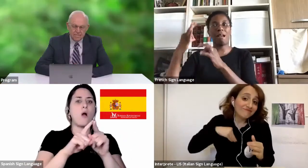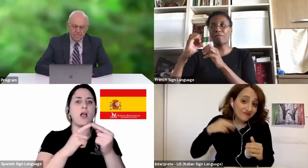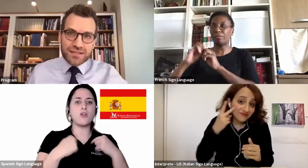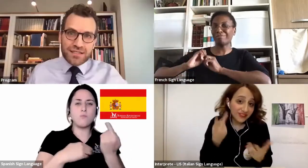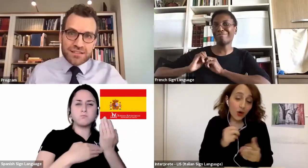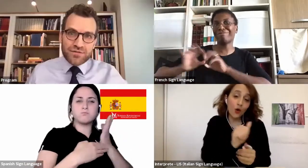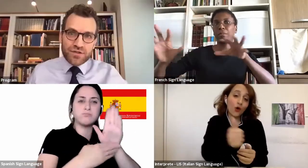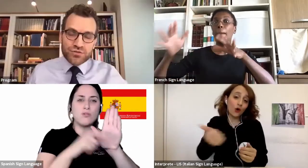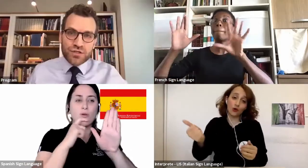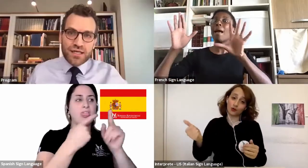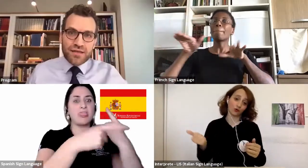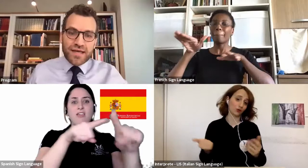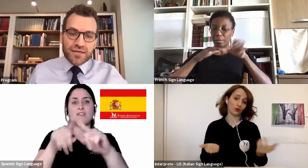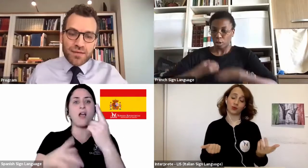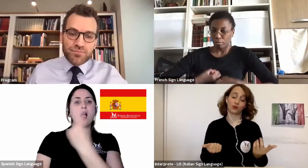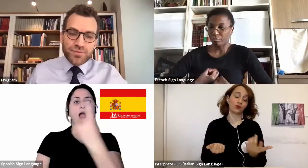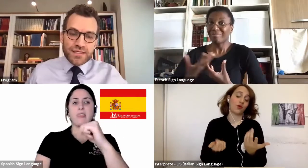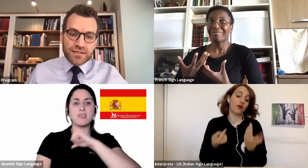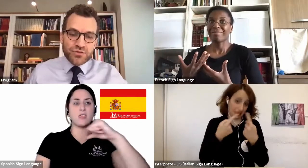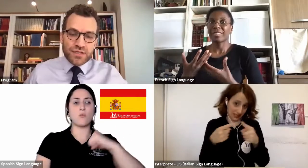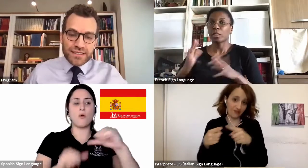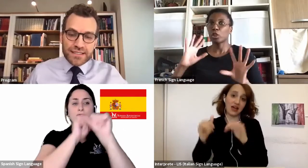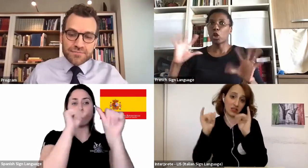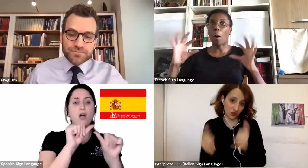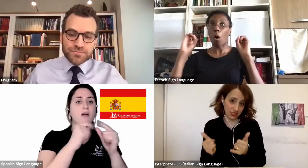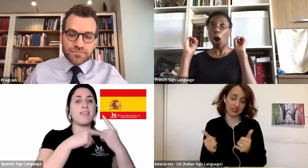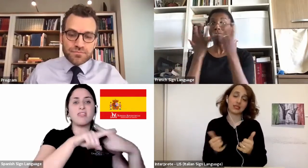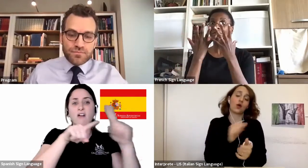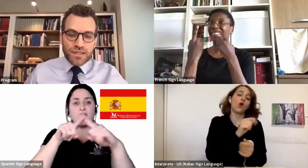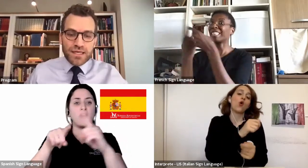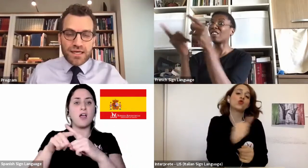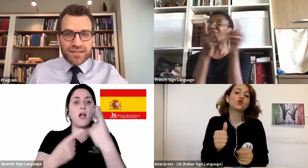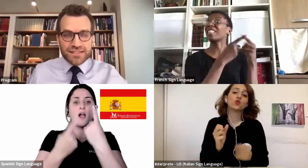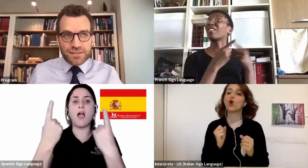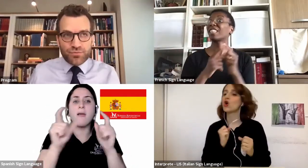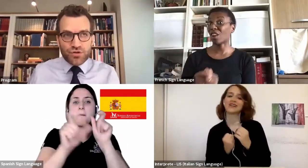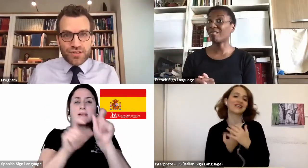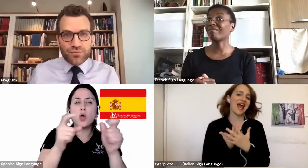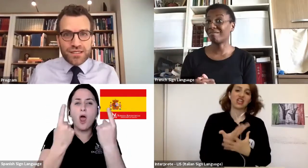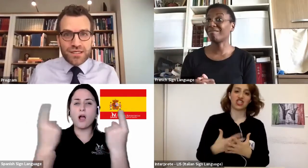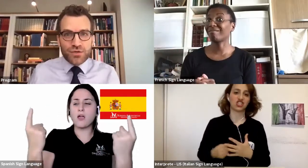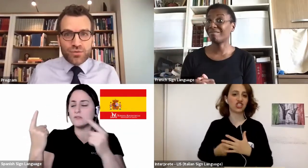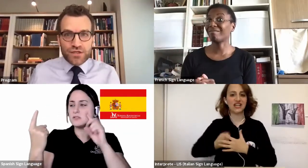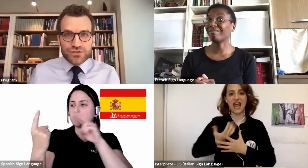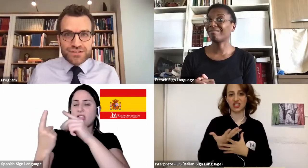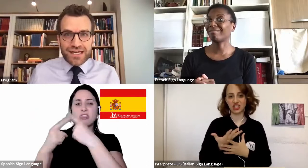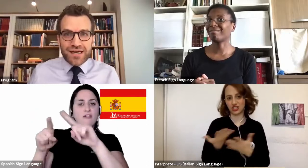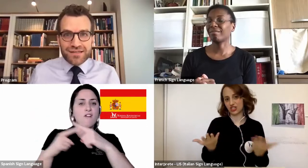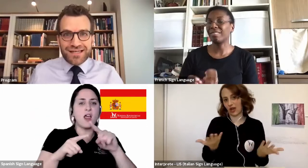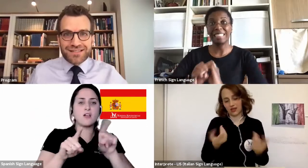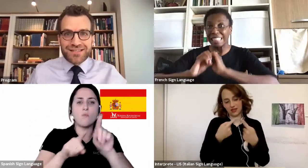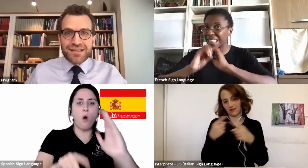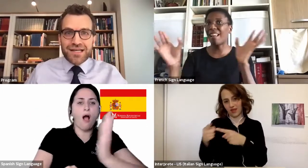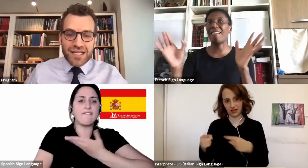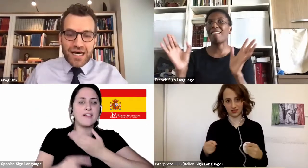how it's impacted each individual, that may be unique. And it's important that we, we understand